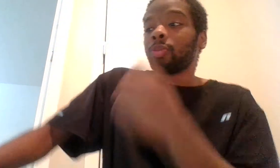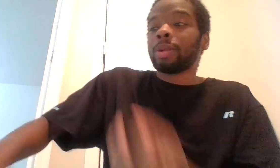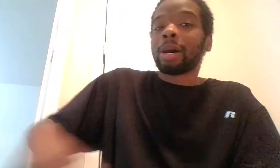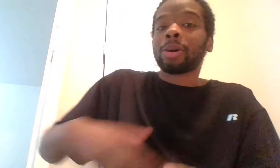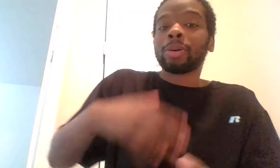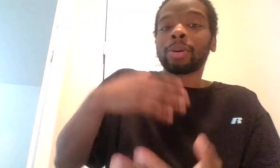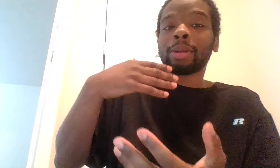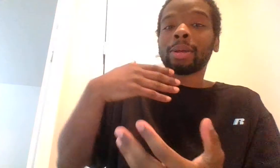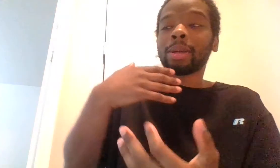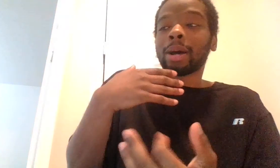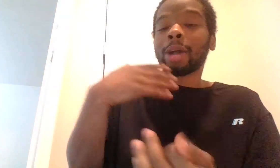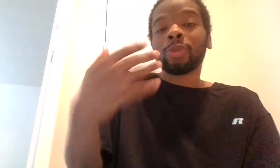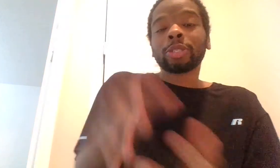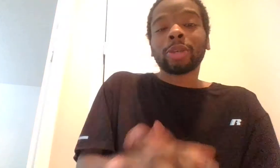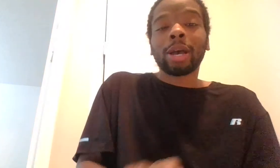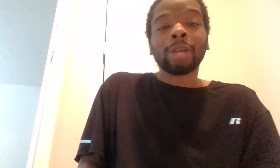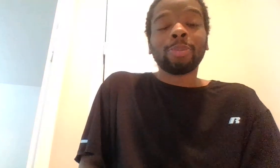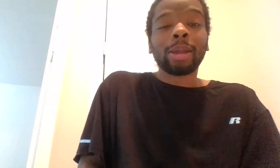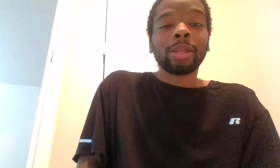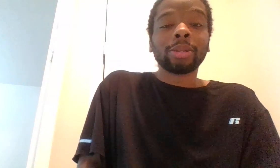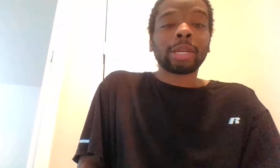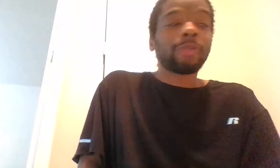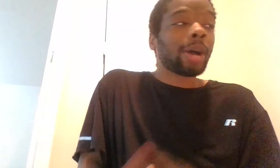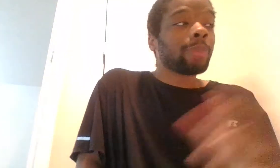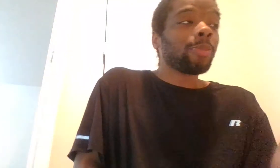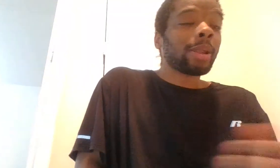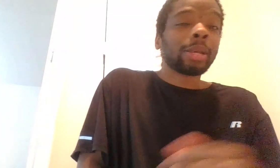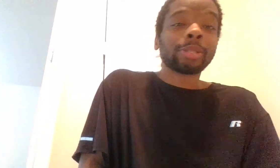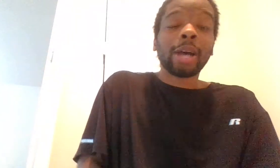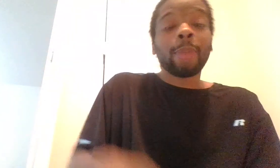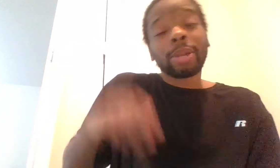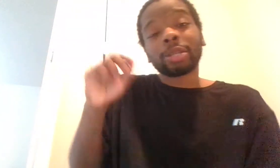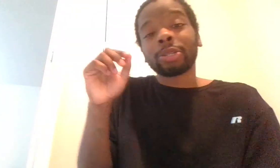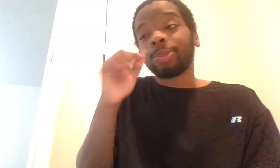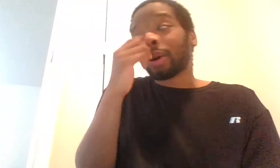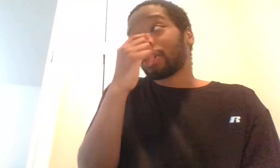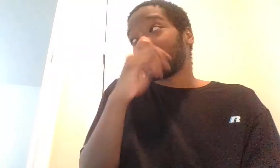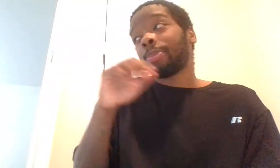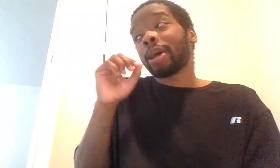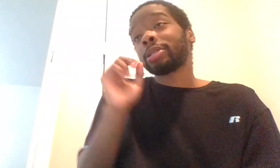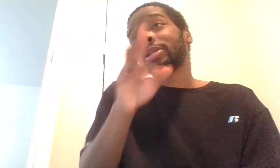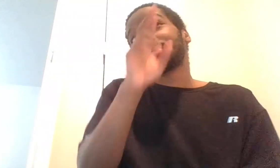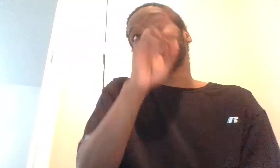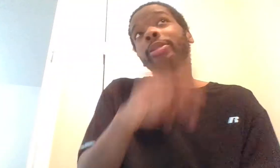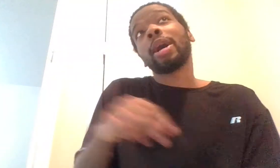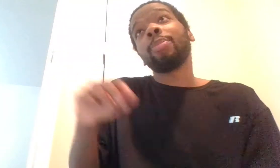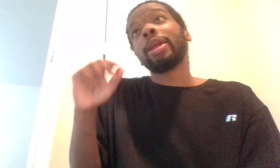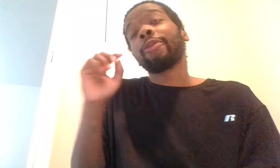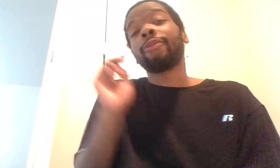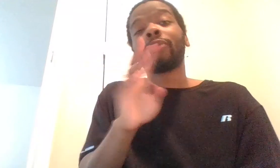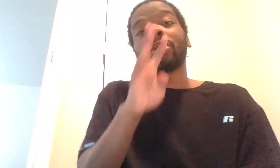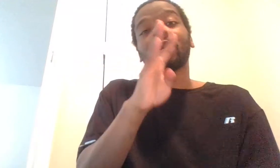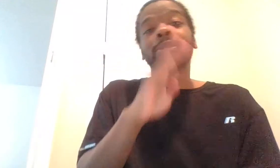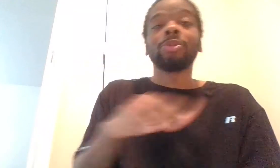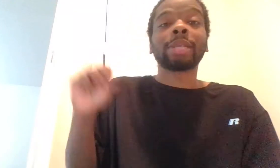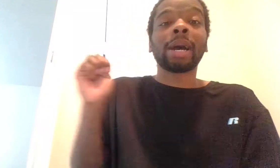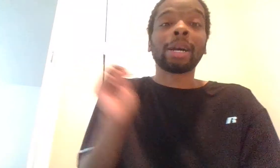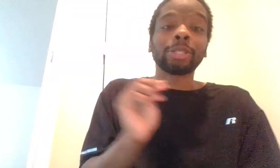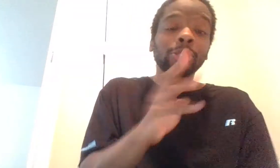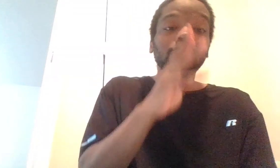Now, I would say how I do my legal stuff, how I'm doing my legal stuff. I've been in about, in the past six years, I've been in four lawsuits that I sued